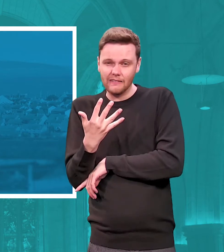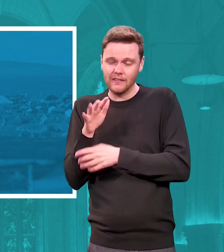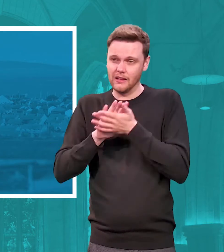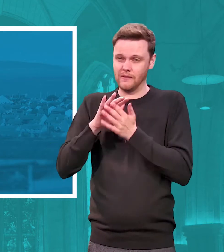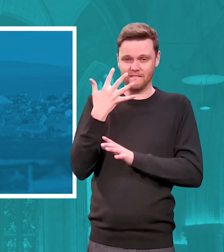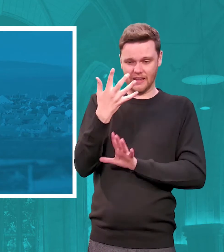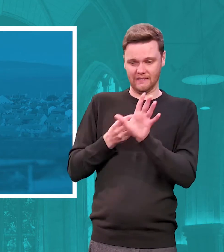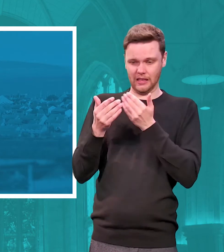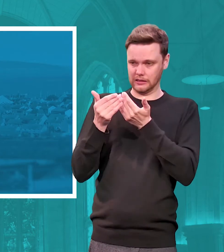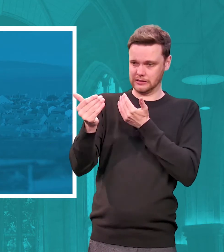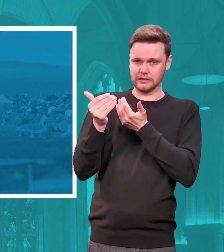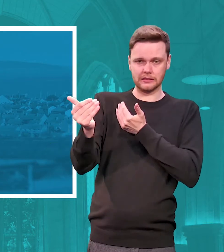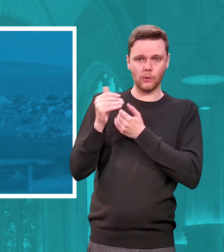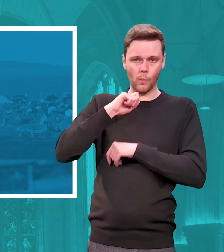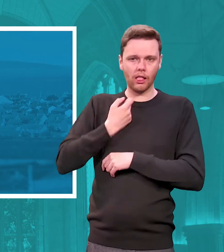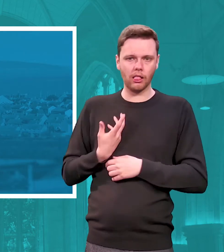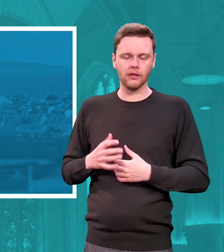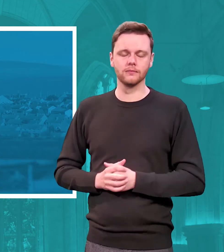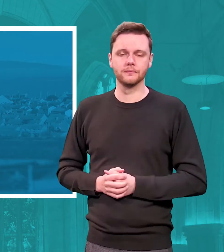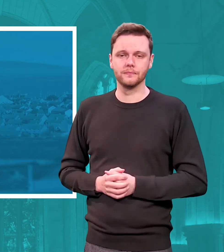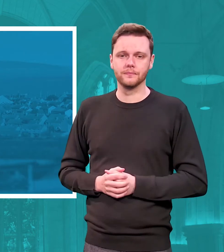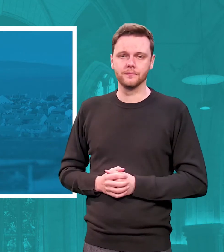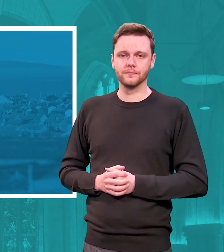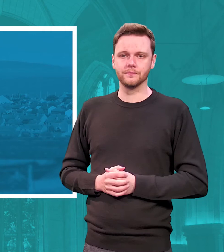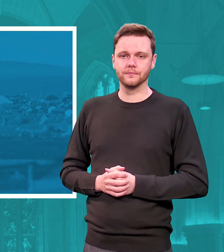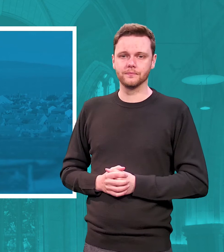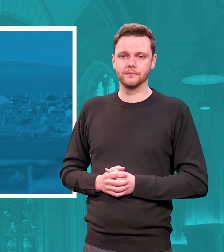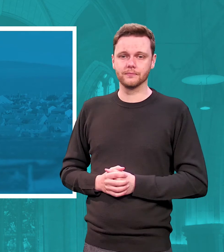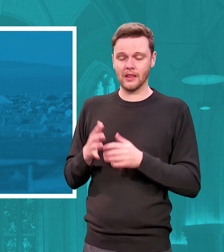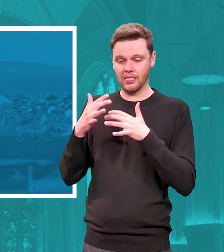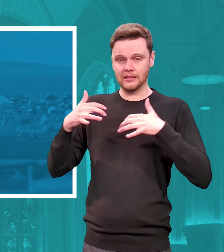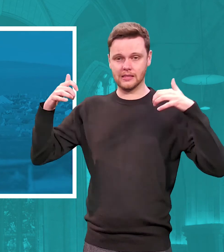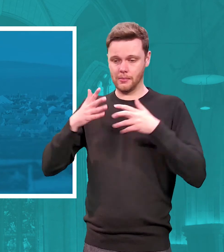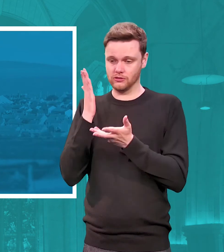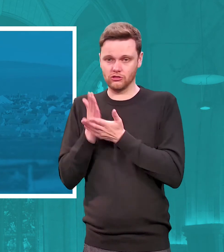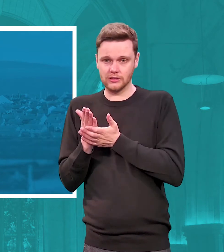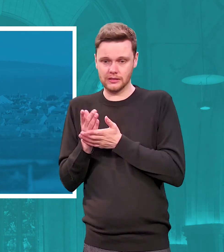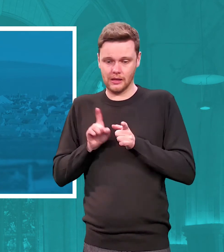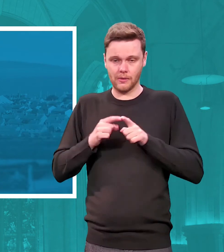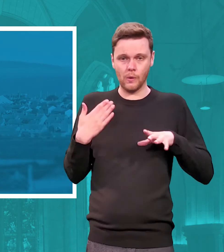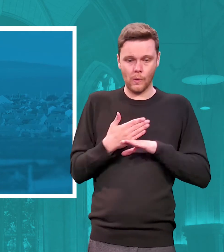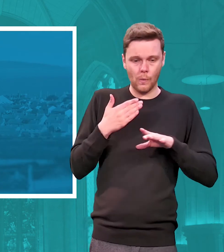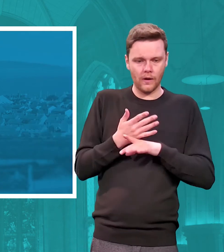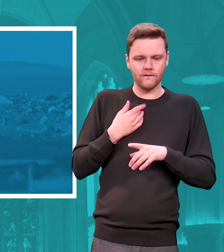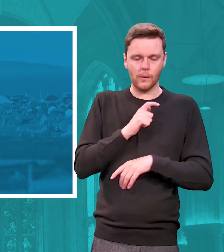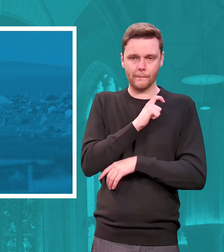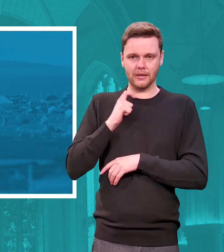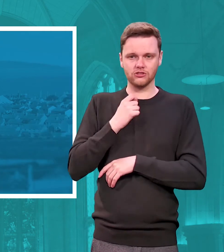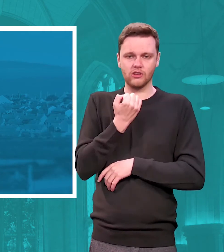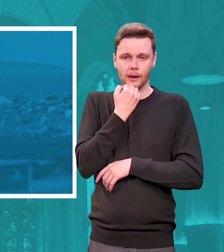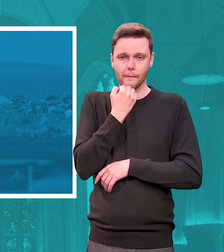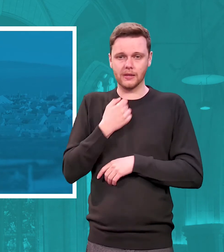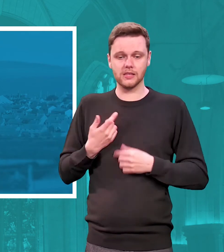along with the assembly trustees we've been doing work on ministry numbers the number of